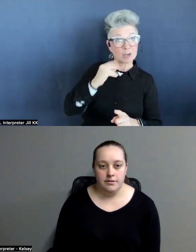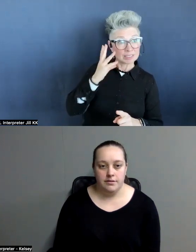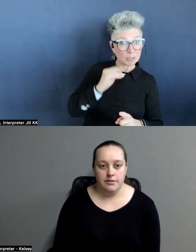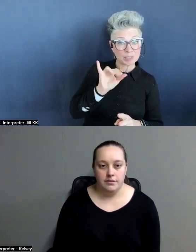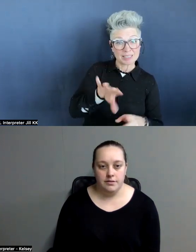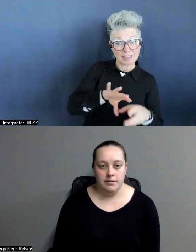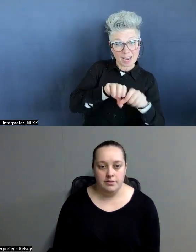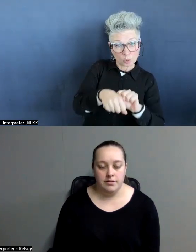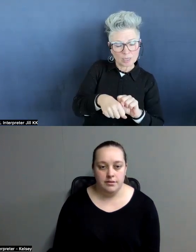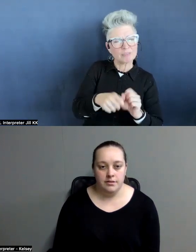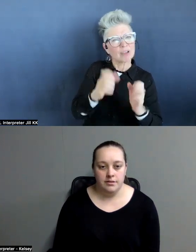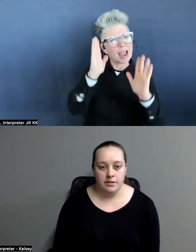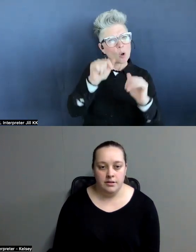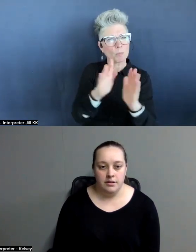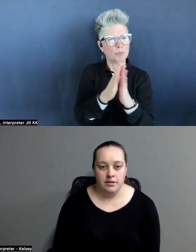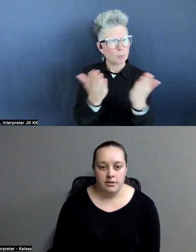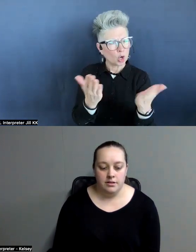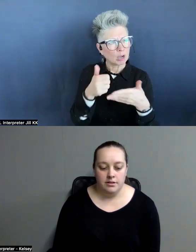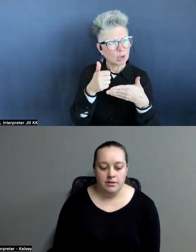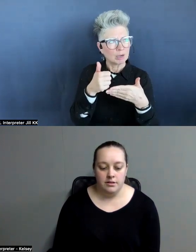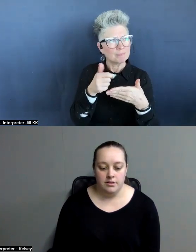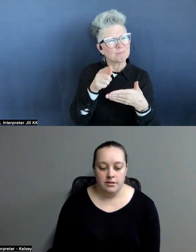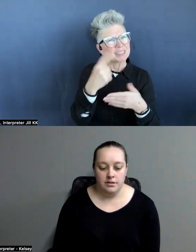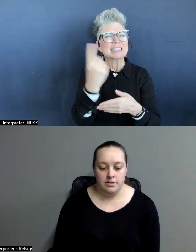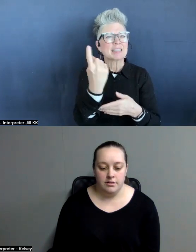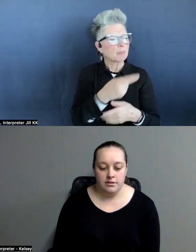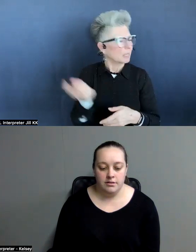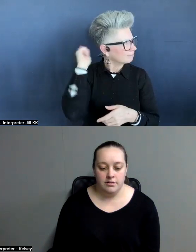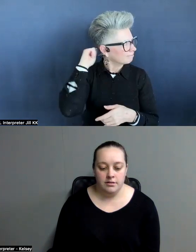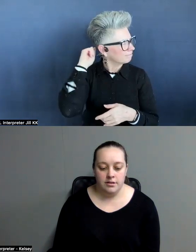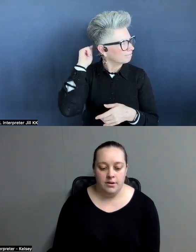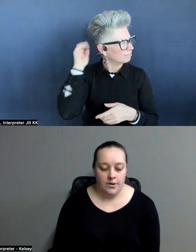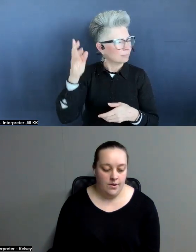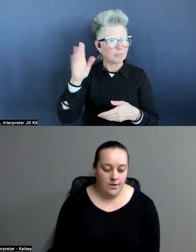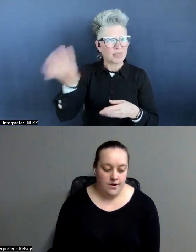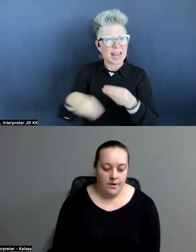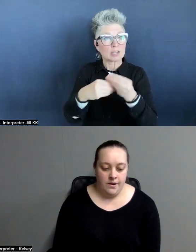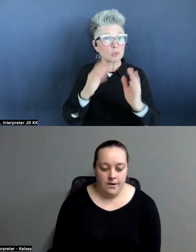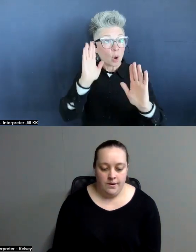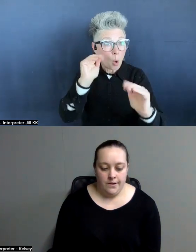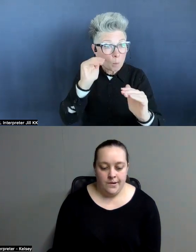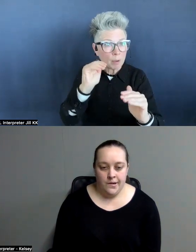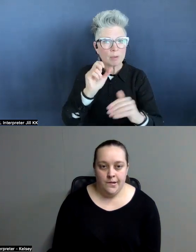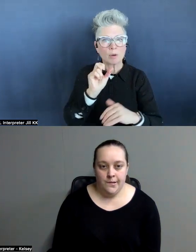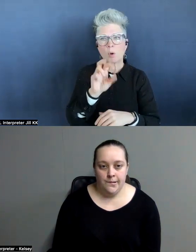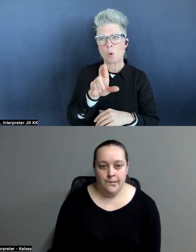that there's something in the back of their mind is going to give them just that extra little piece of hope or nugget of faith